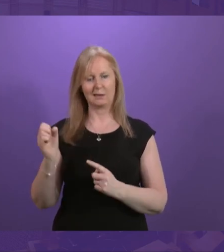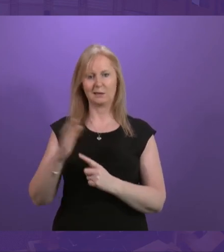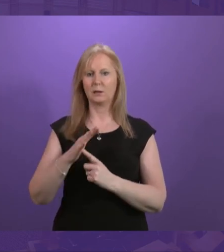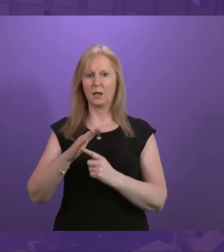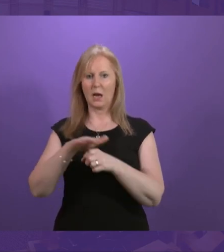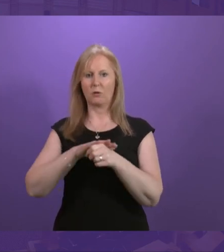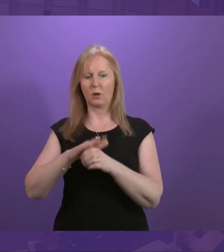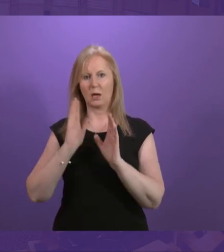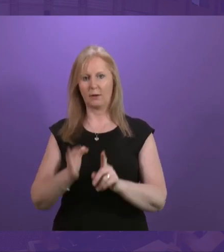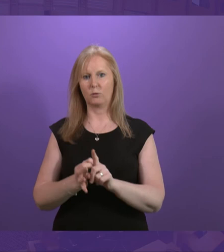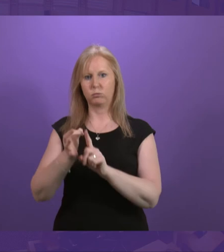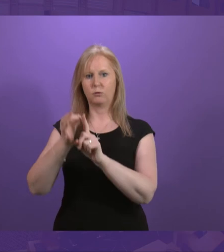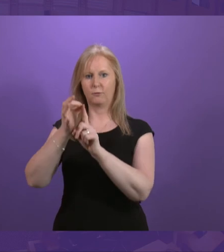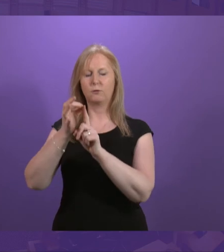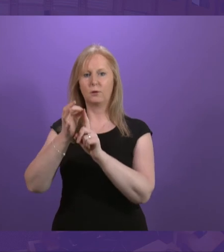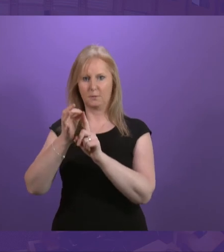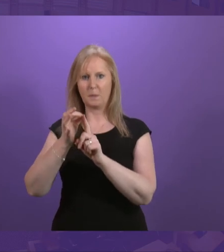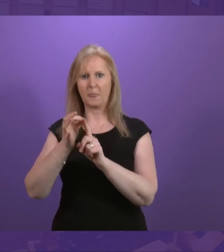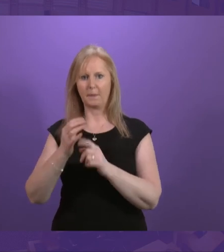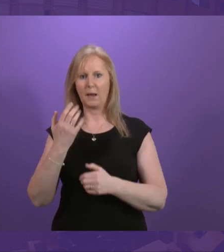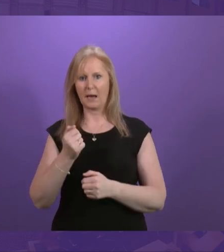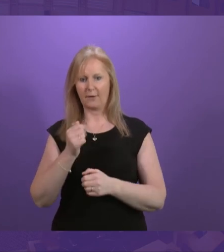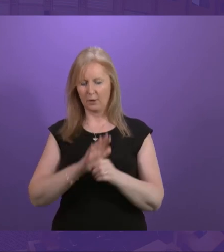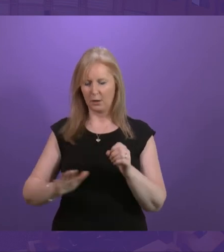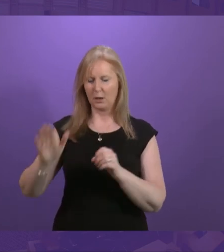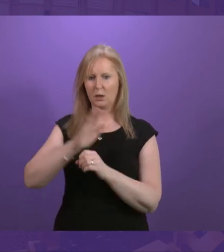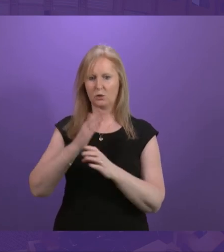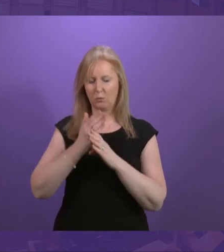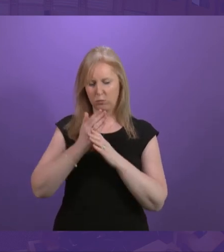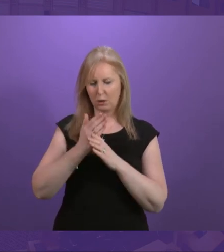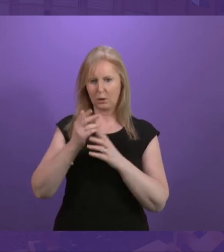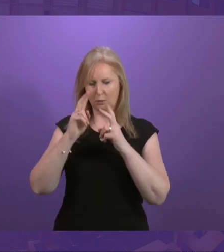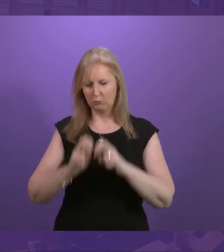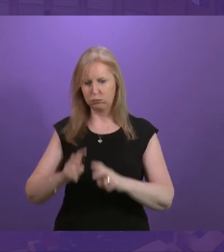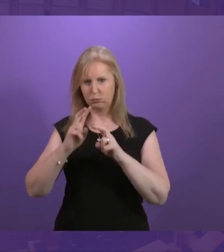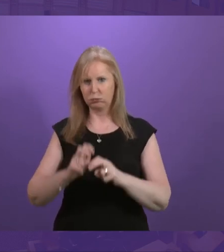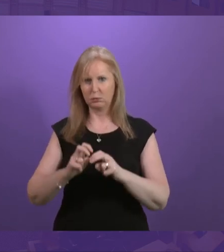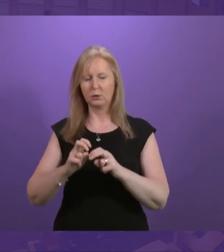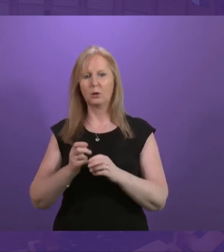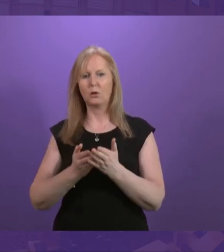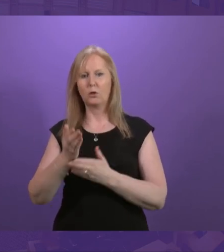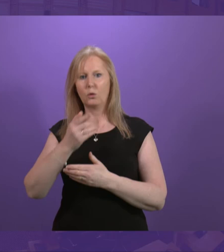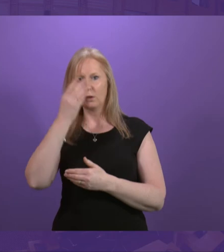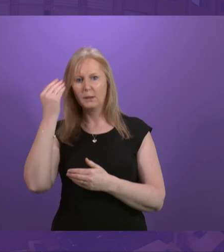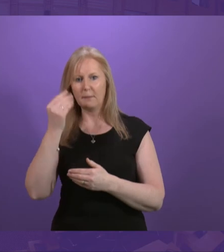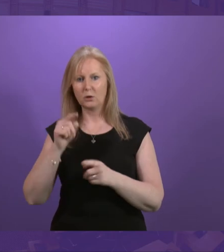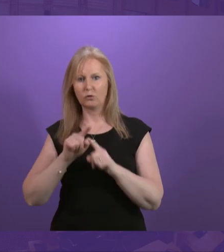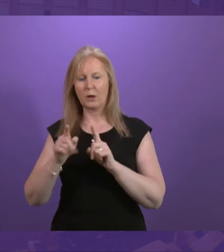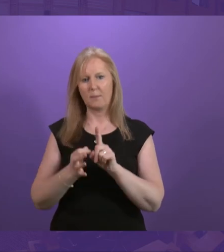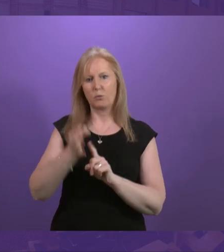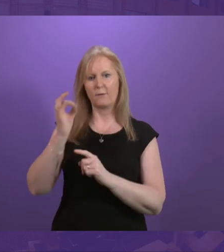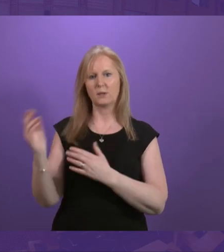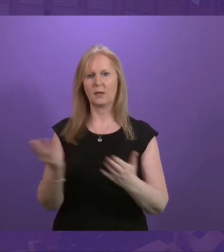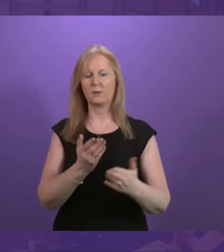required and we are undertaking national work through the two dementia workforce programmes to improve service in these areas.